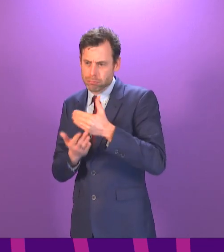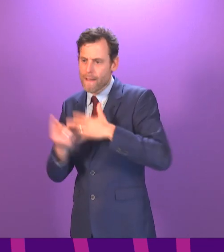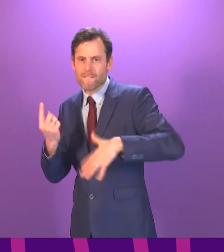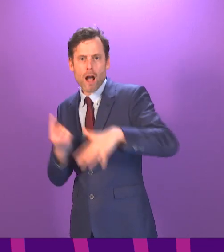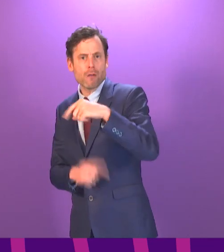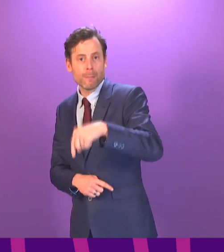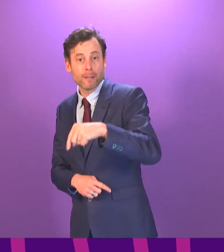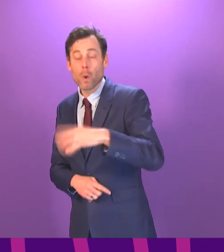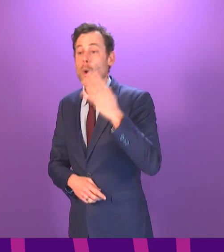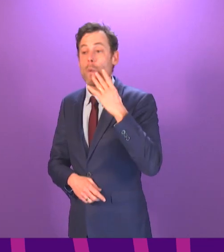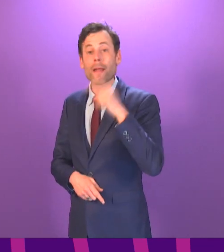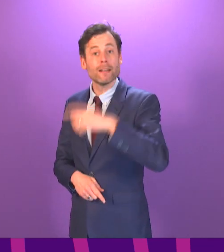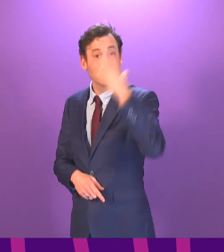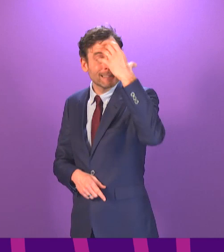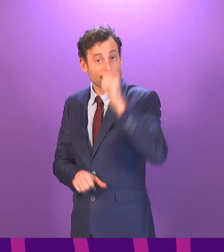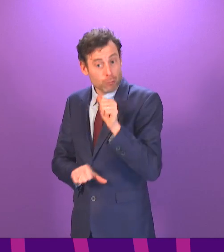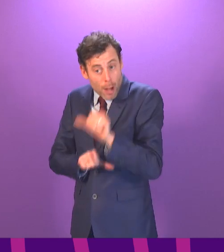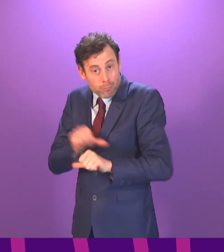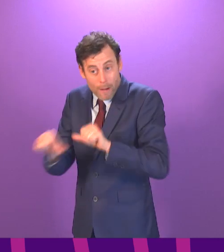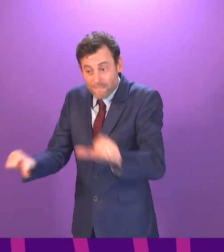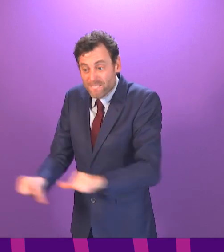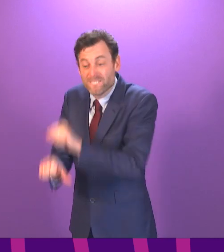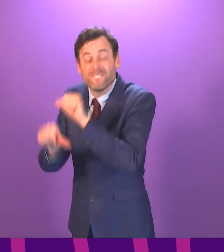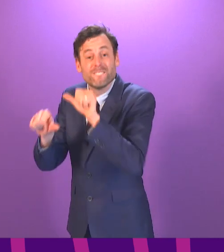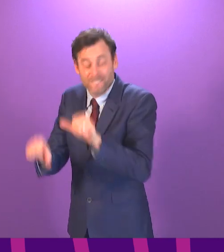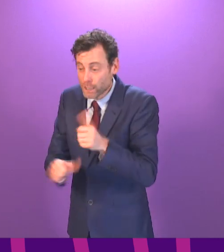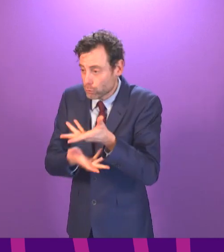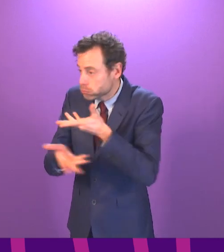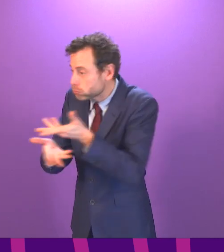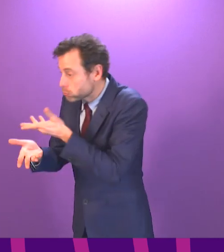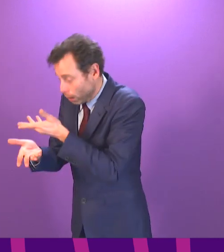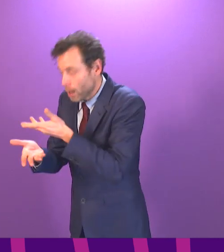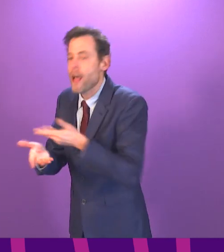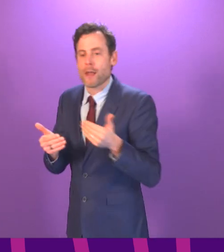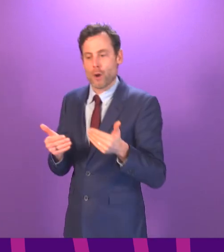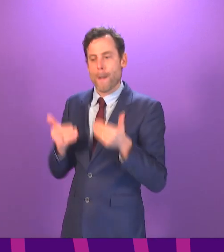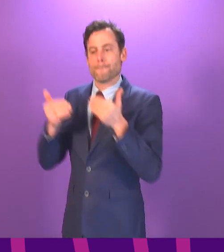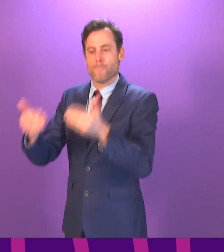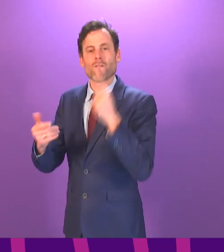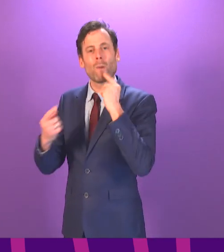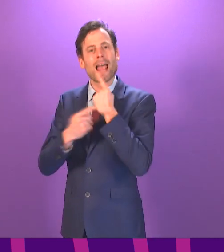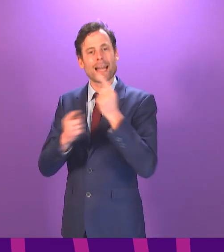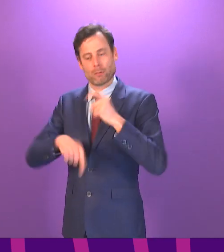Once the statutory process concludes, a timetable for progress can be set. Jamie Harker-Johnson.